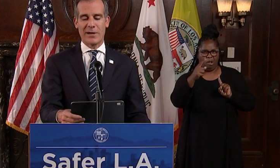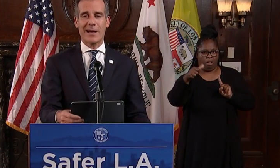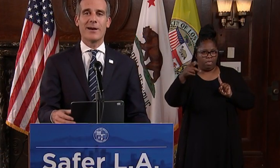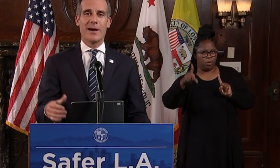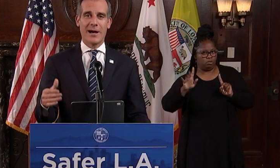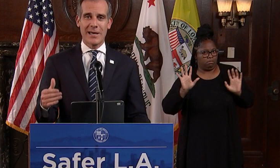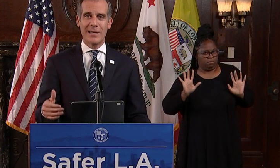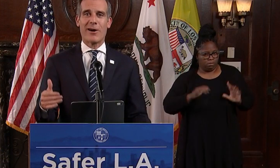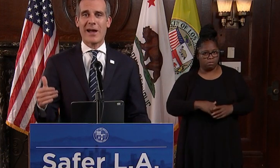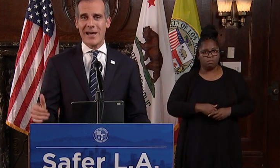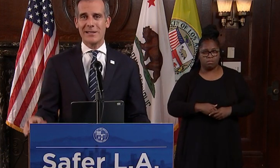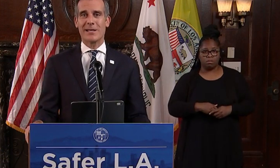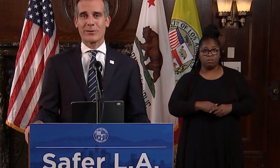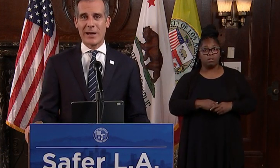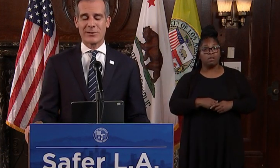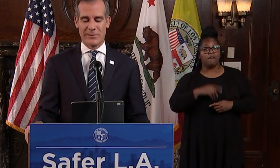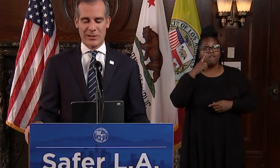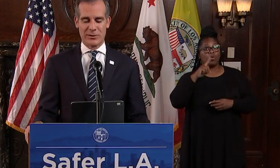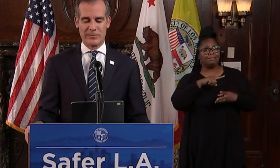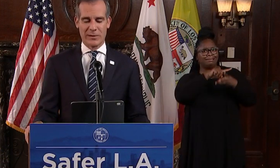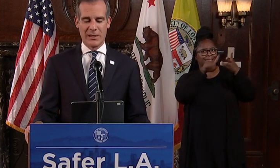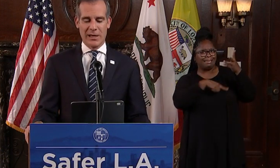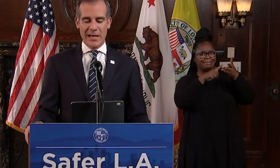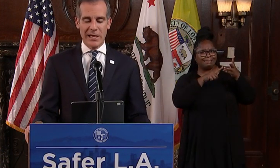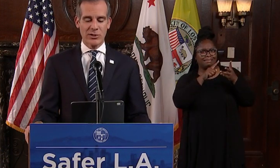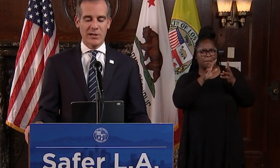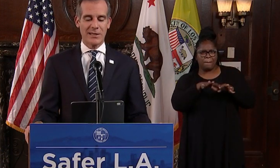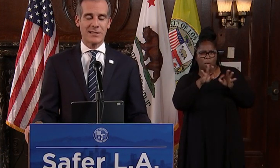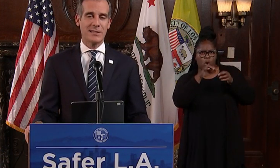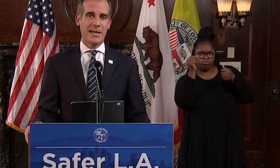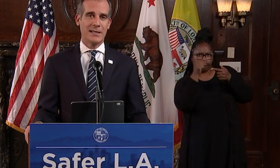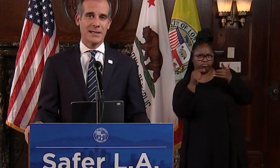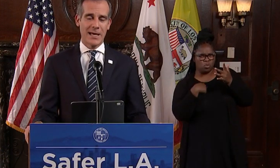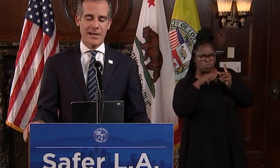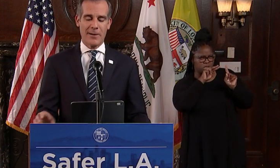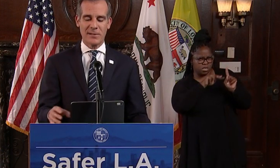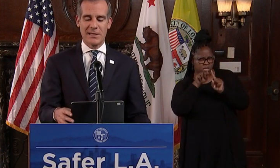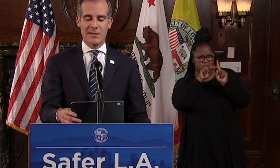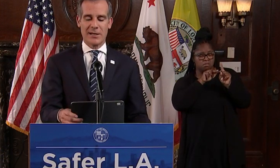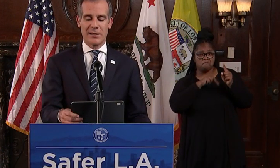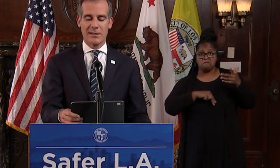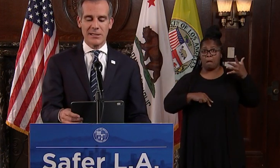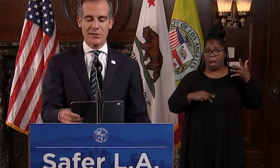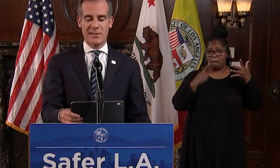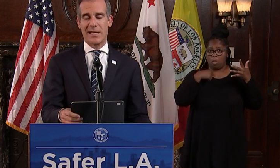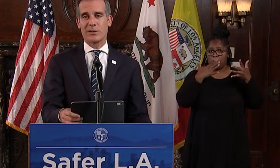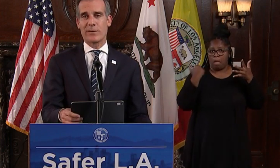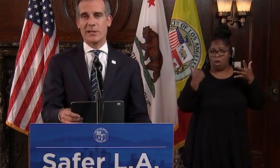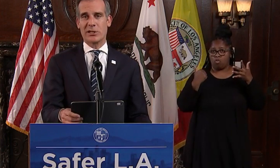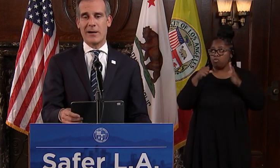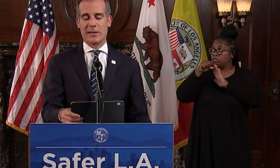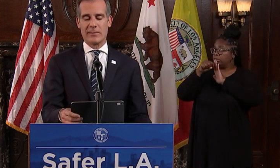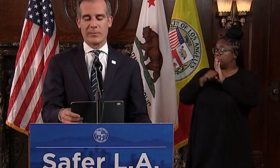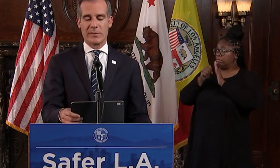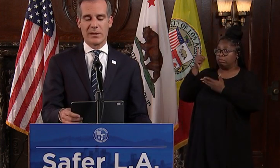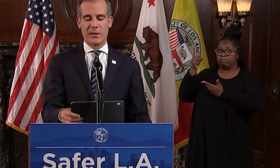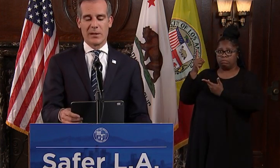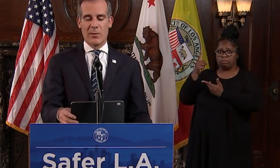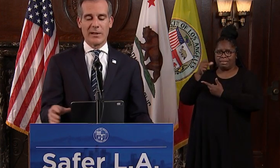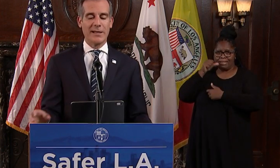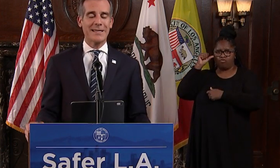that we track again are headed in the right direction. And yesterday, the state again updated the tier status for each county.